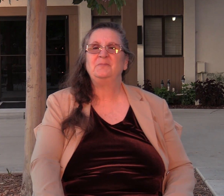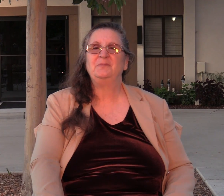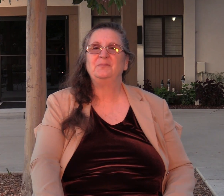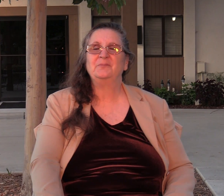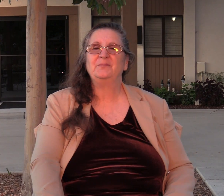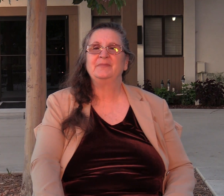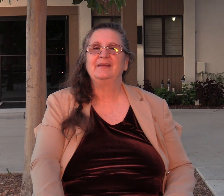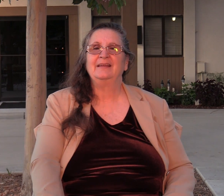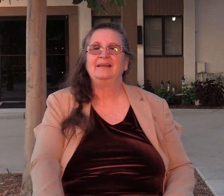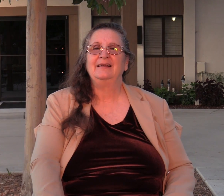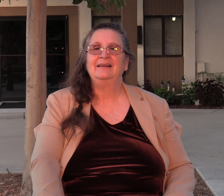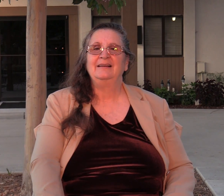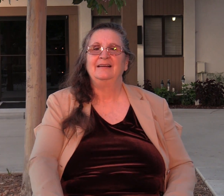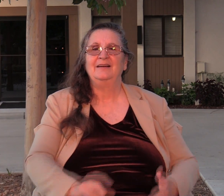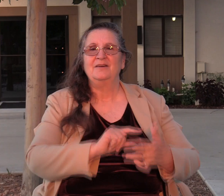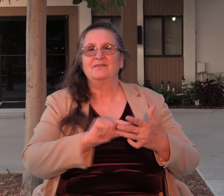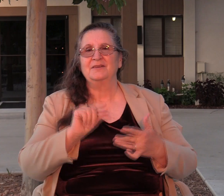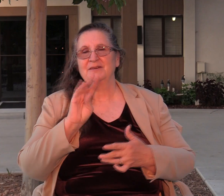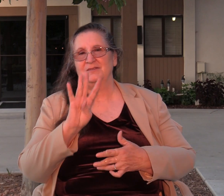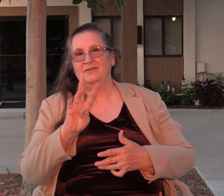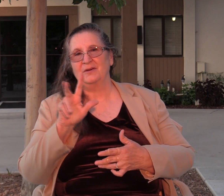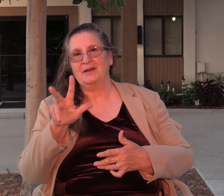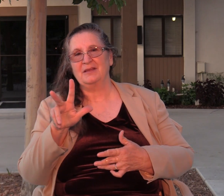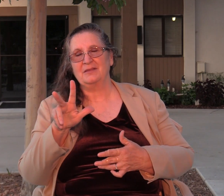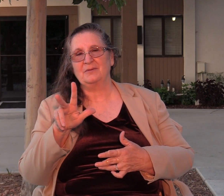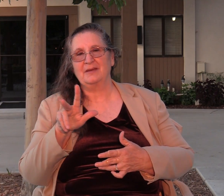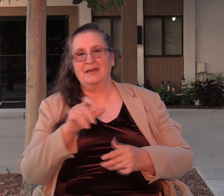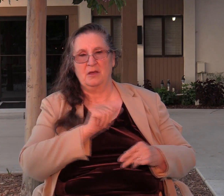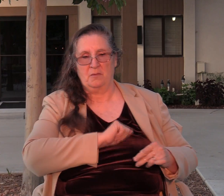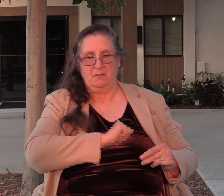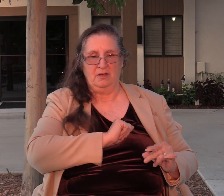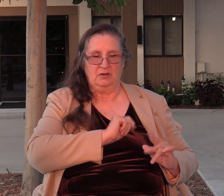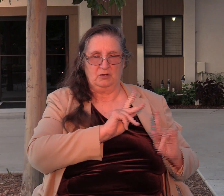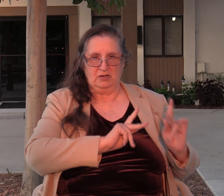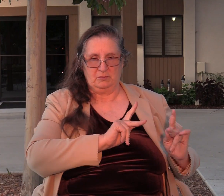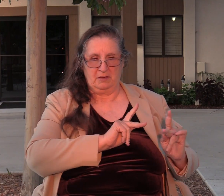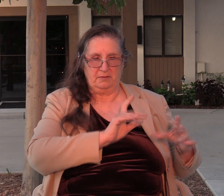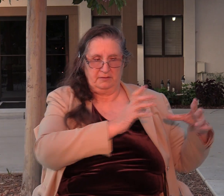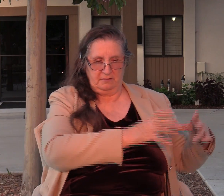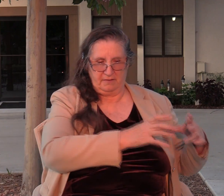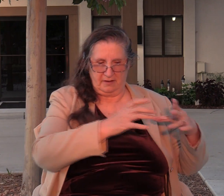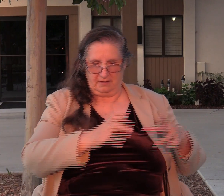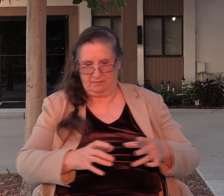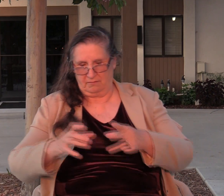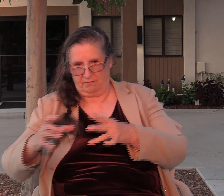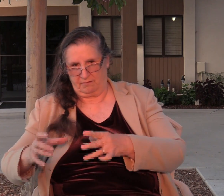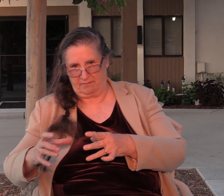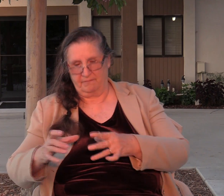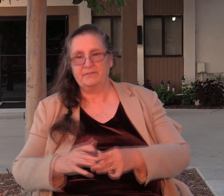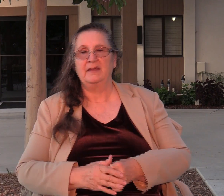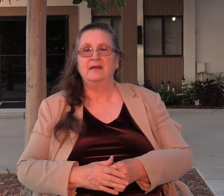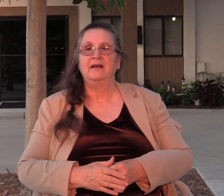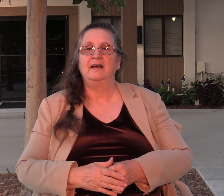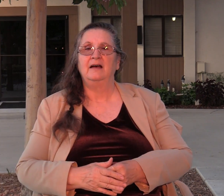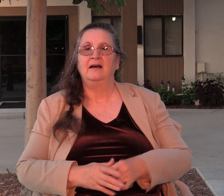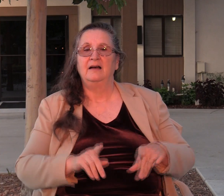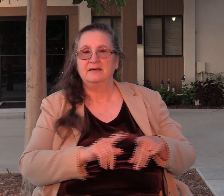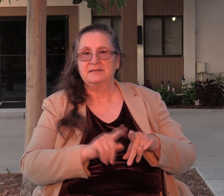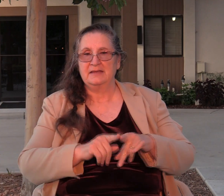So, verse 43. So he, Abimelech, took his people. He divided them into three companies. And like I was saying, you know, it's interesting